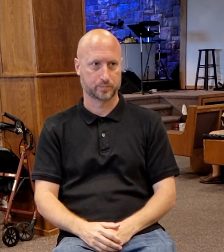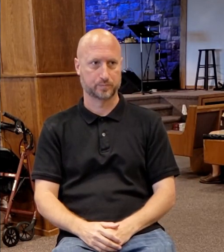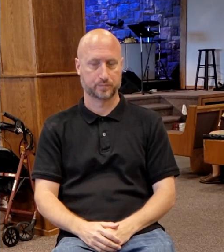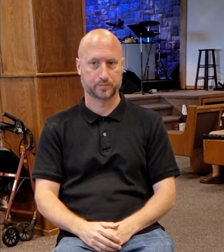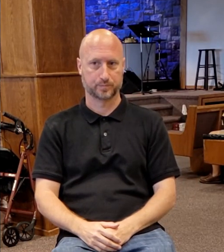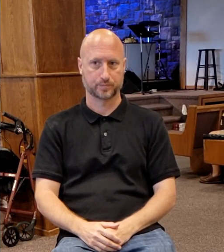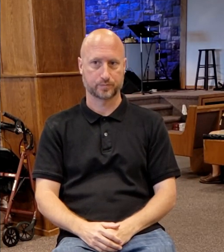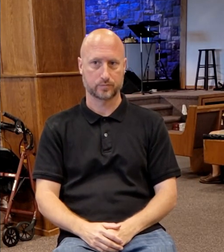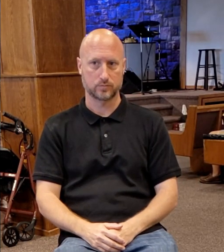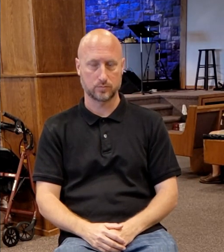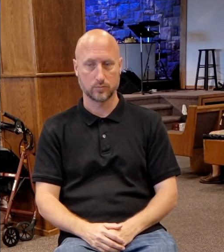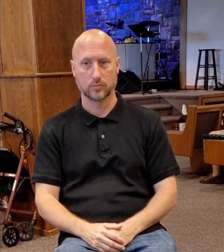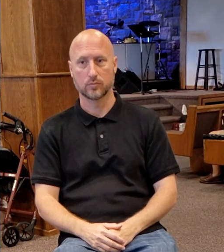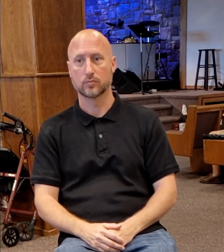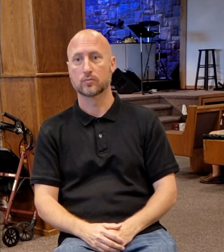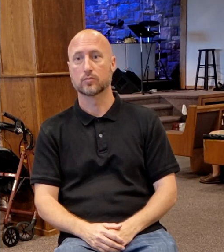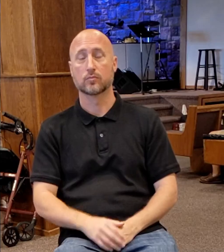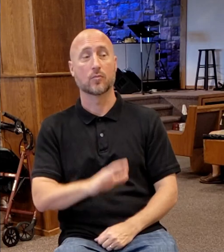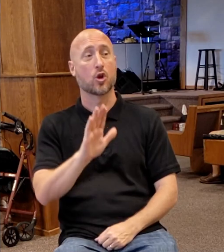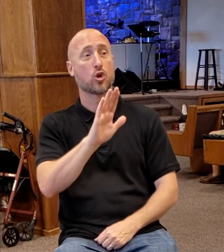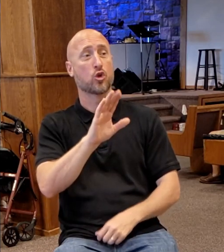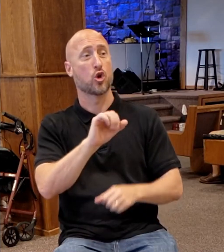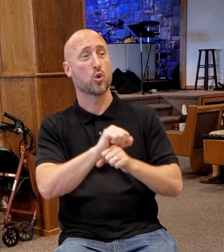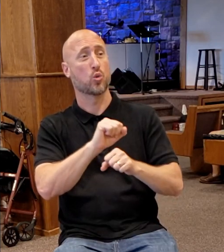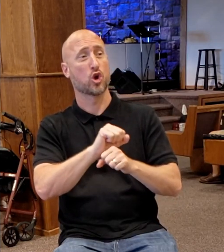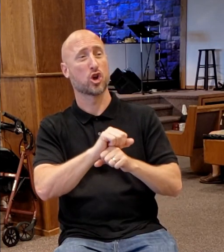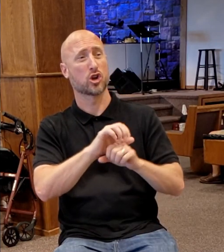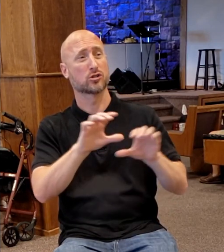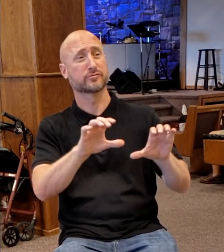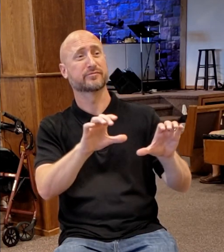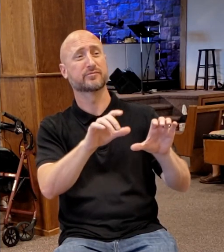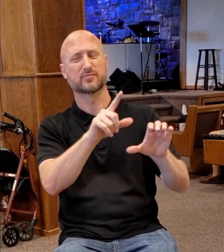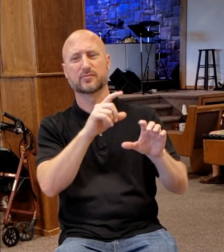The works thereof are evil, and I testify to that.